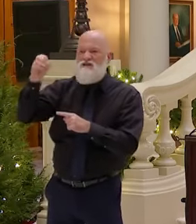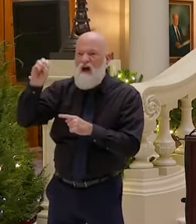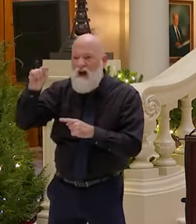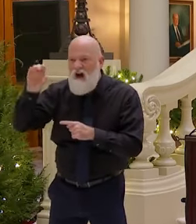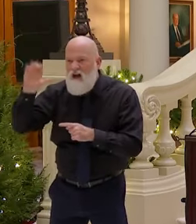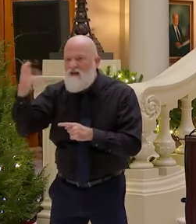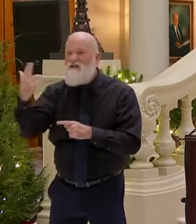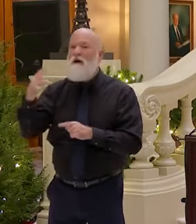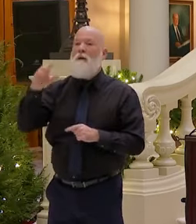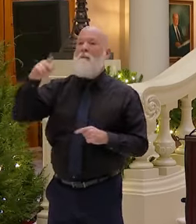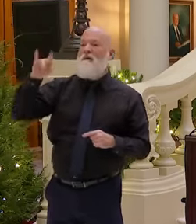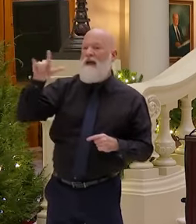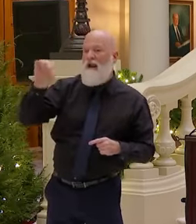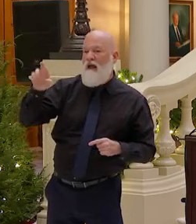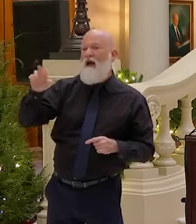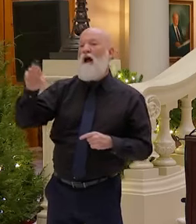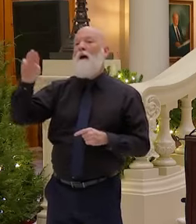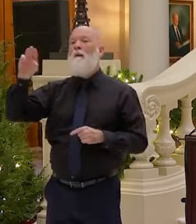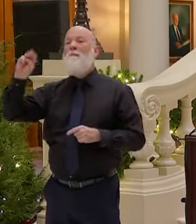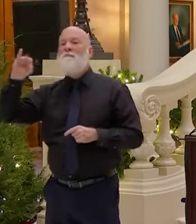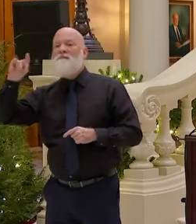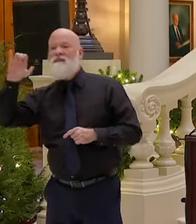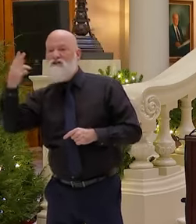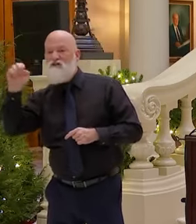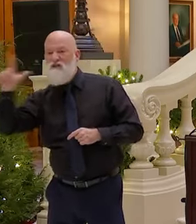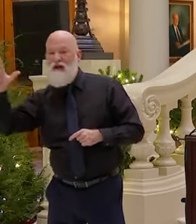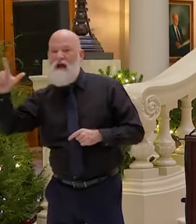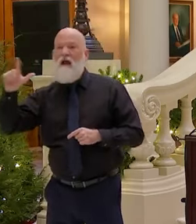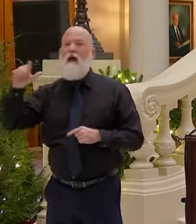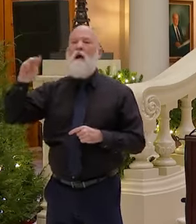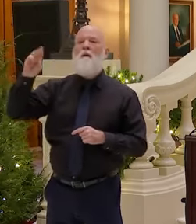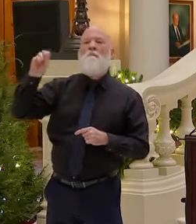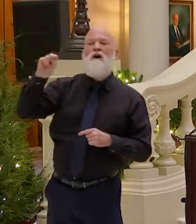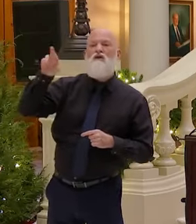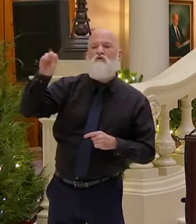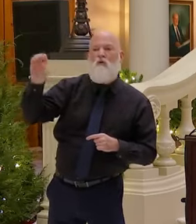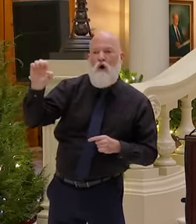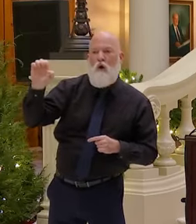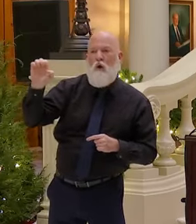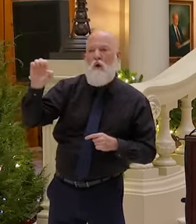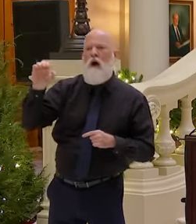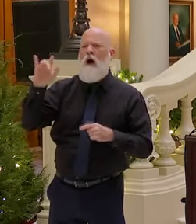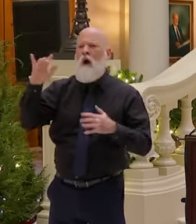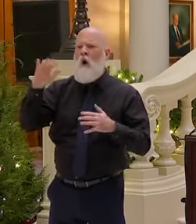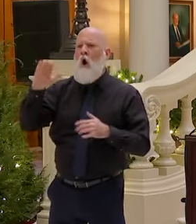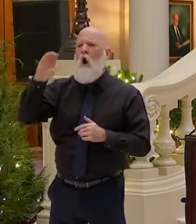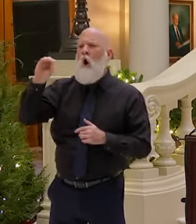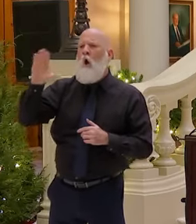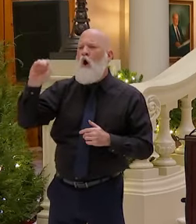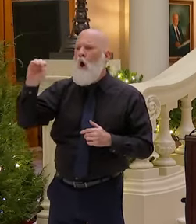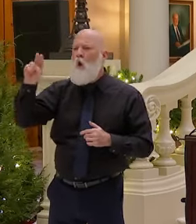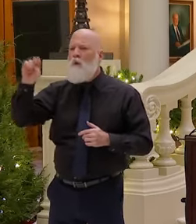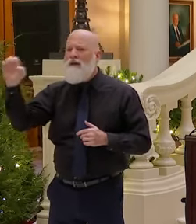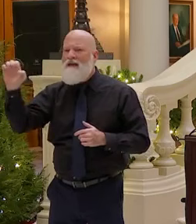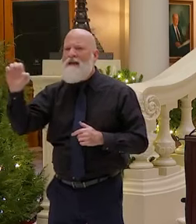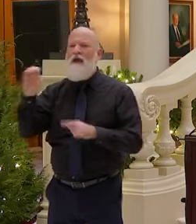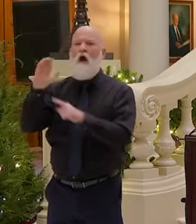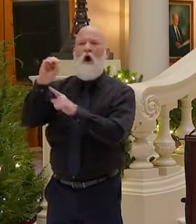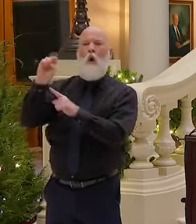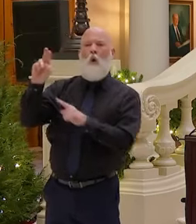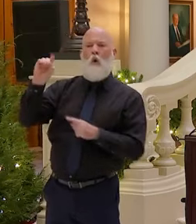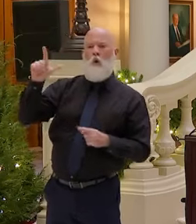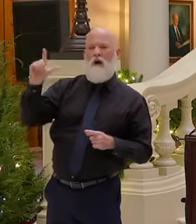Mitchell, Monroe, Murray, Newton, Oconee, Oglethorpe, Pierce, Pike,